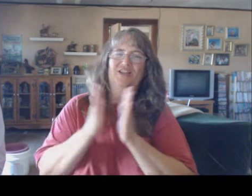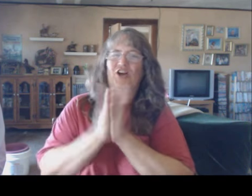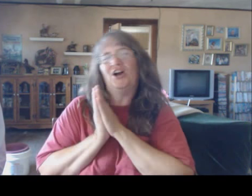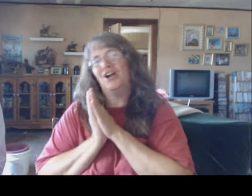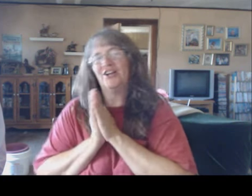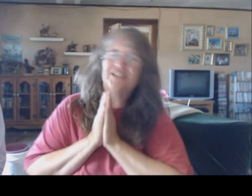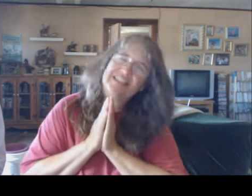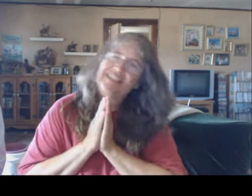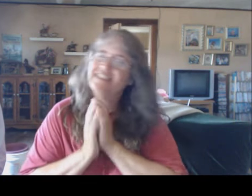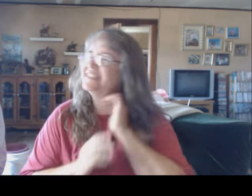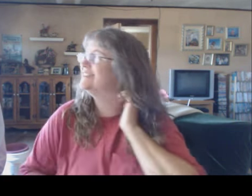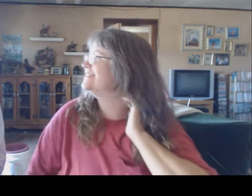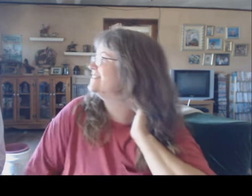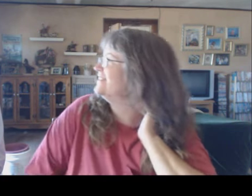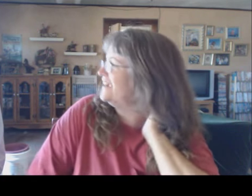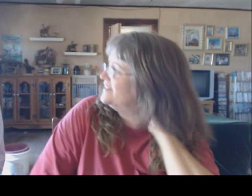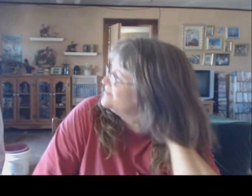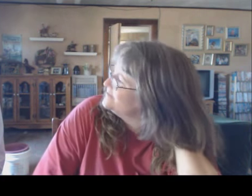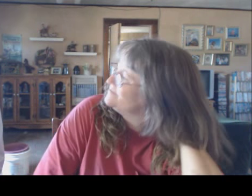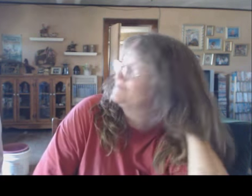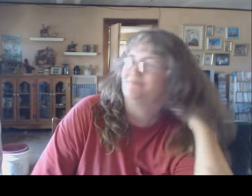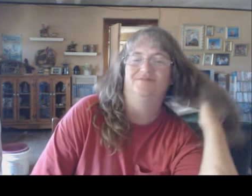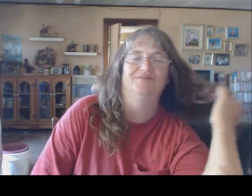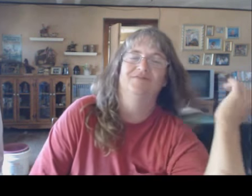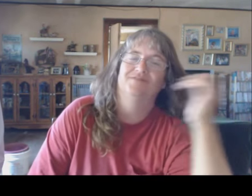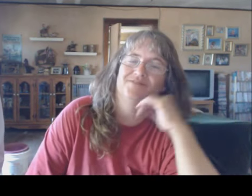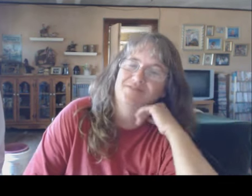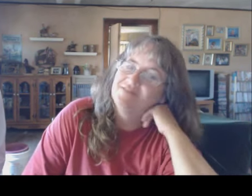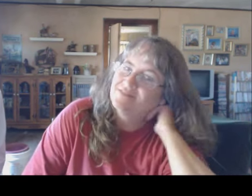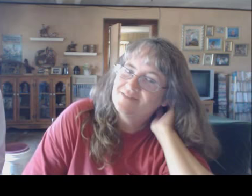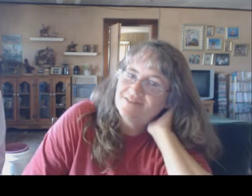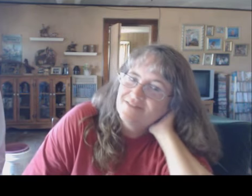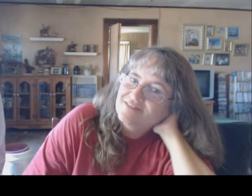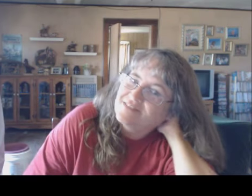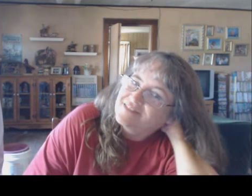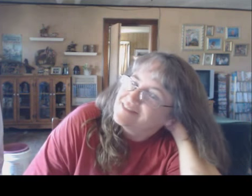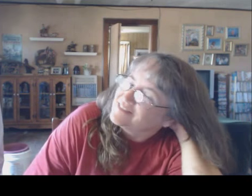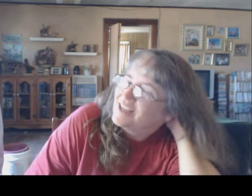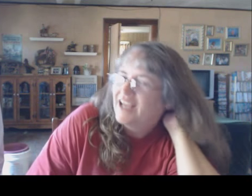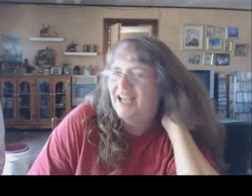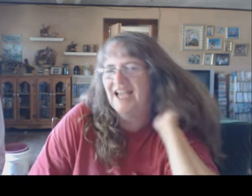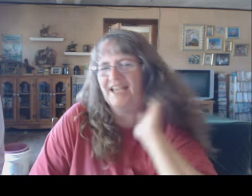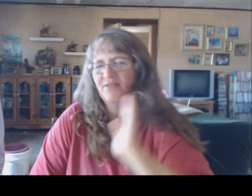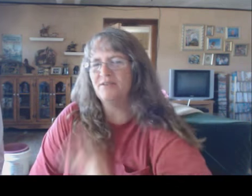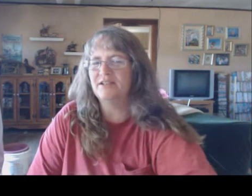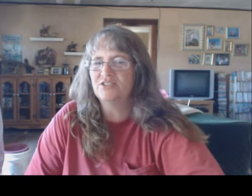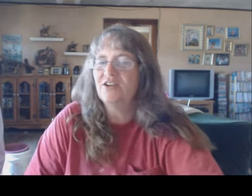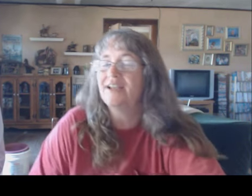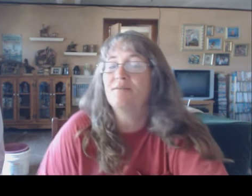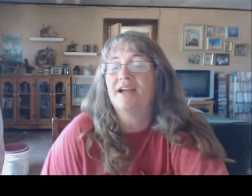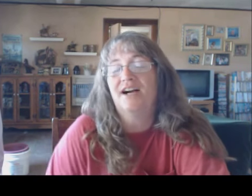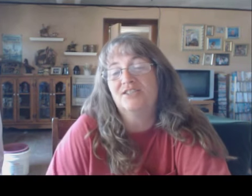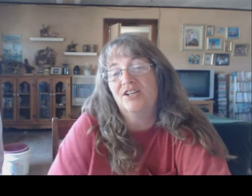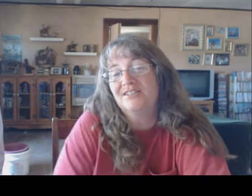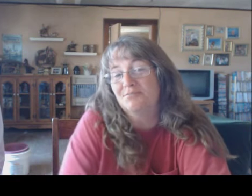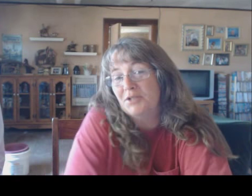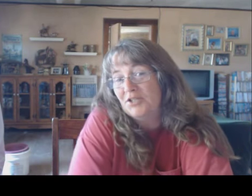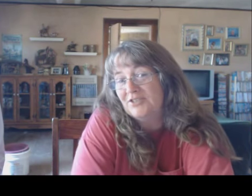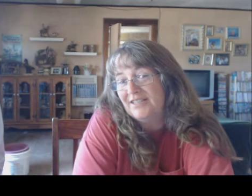in the garden. Right? We'll need it until December, but hey. Hey, we will too. I can make hot dogs and burgers